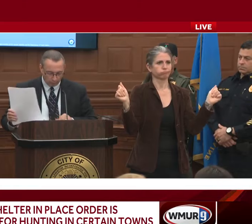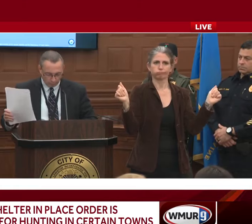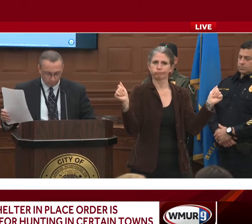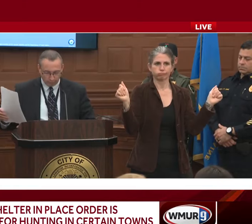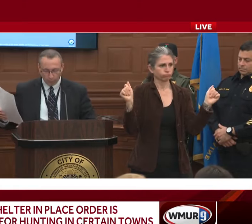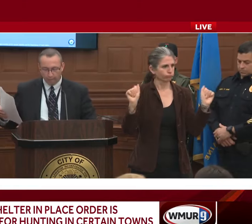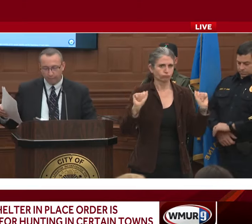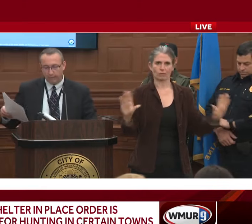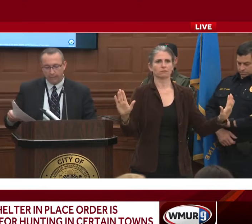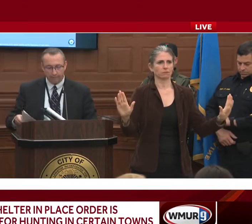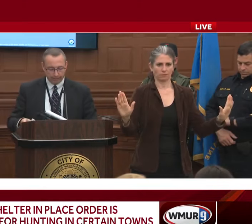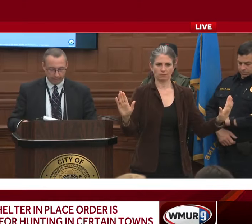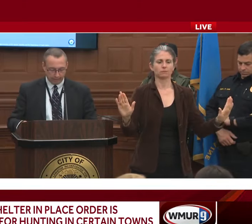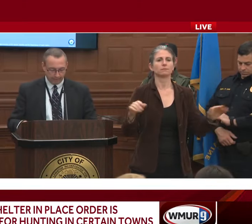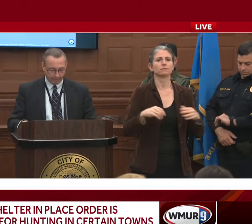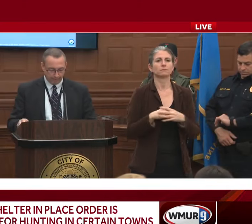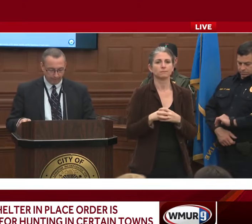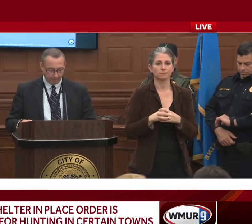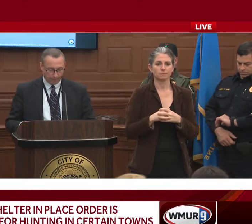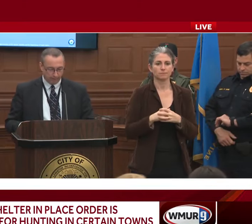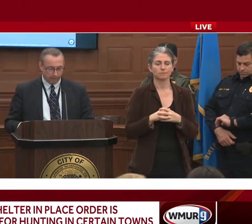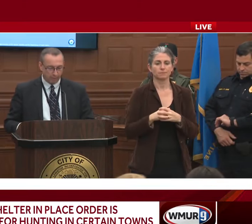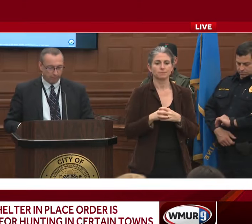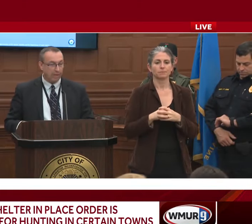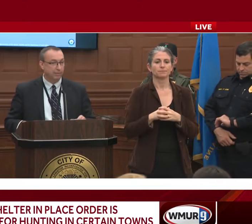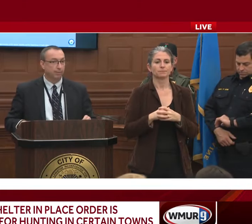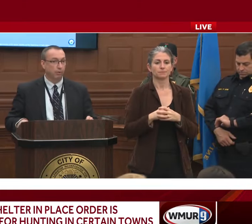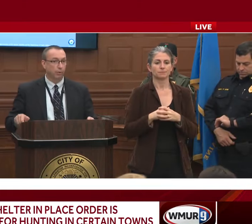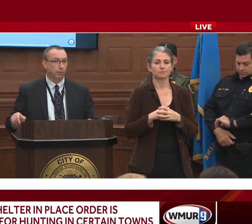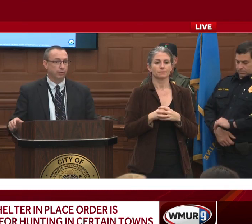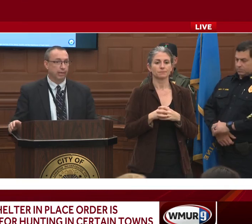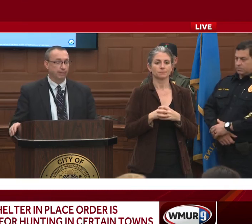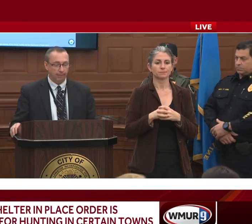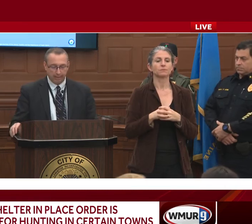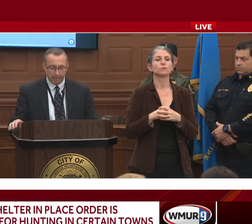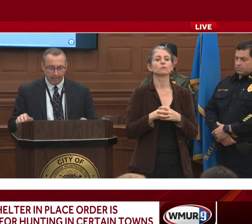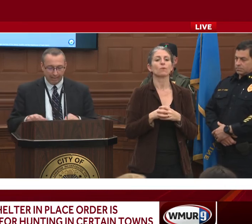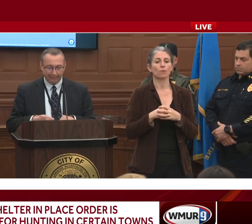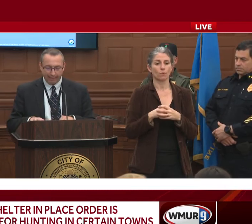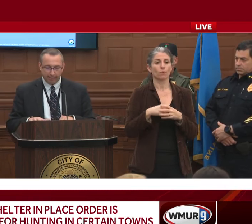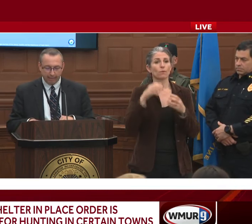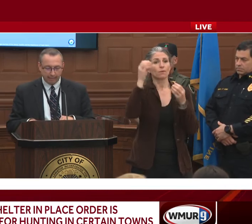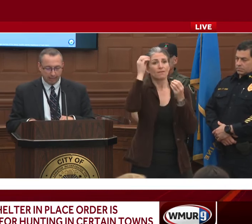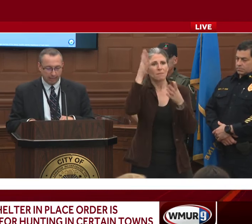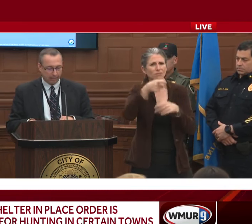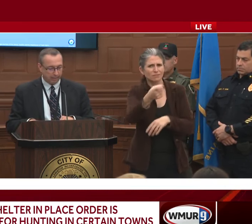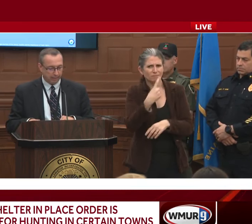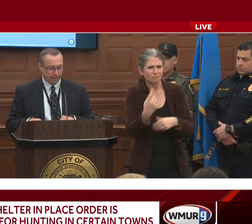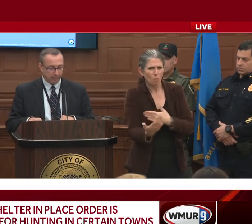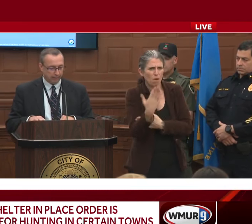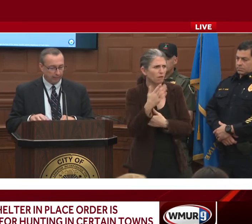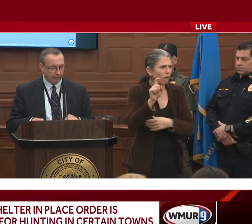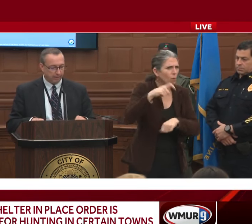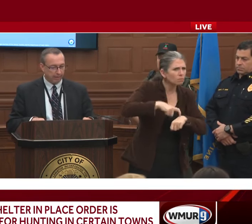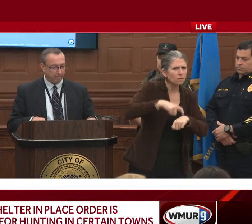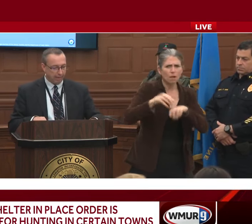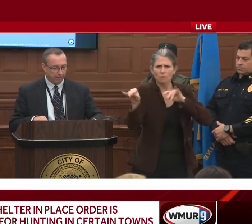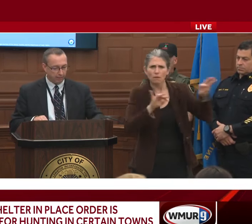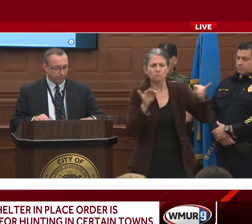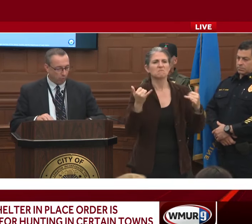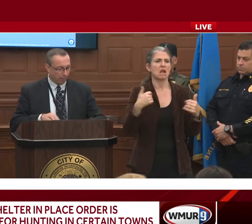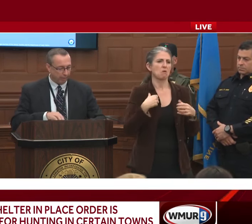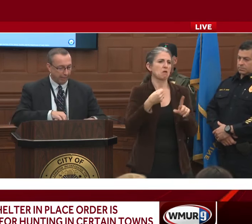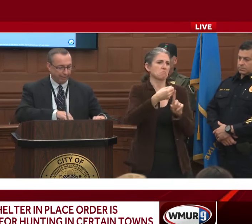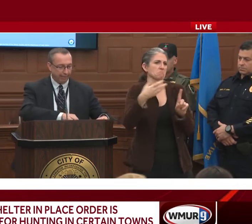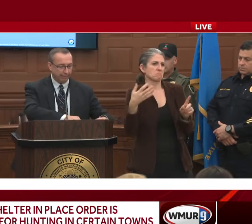So those are the arrival times that I was asked about earlier today. I think based on the list that I